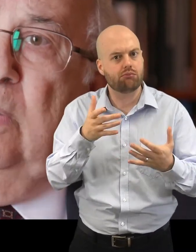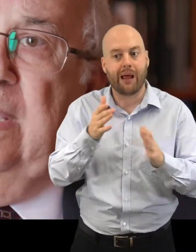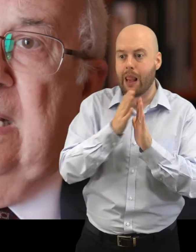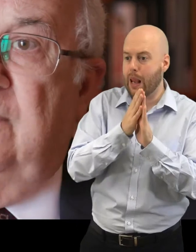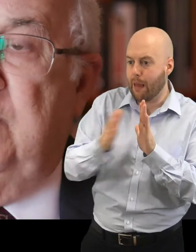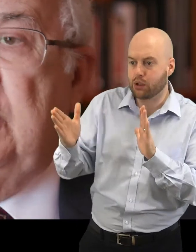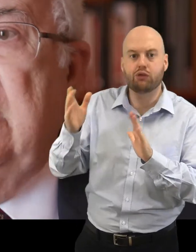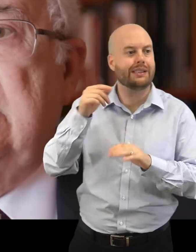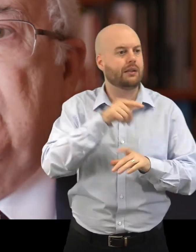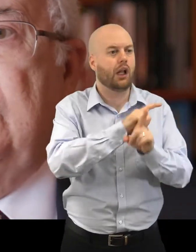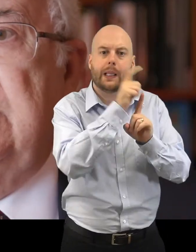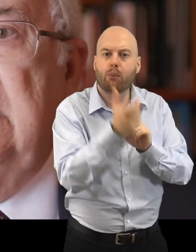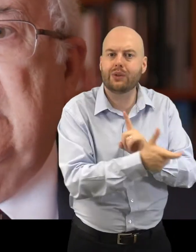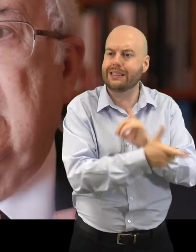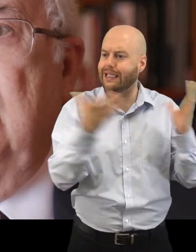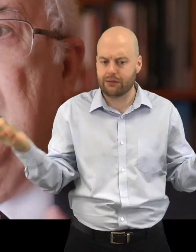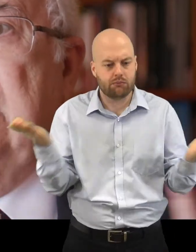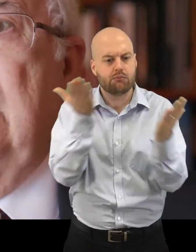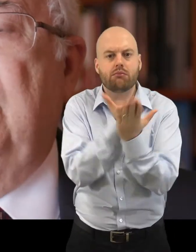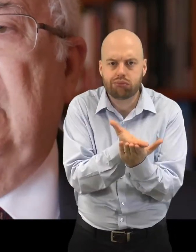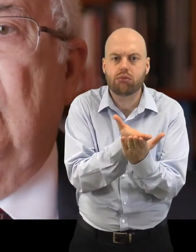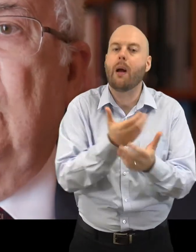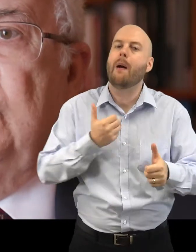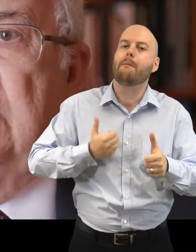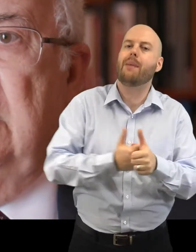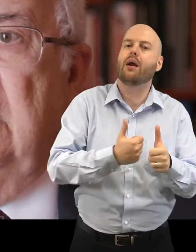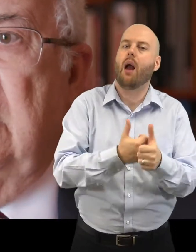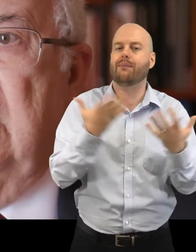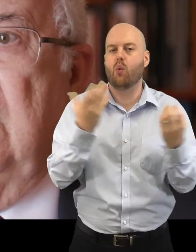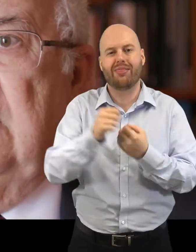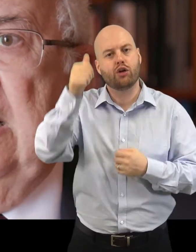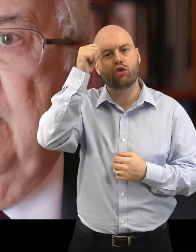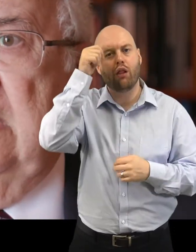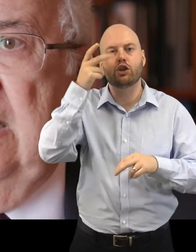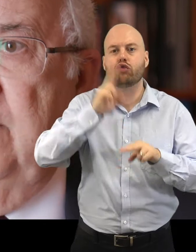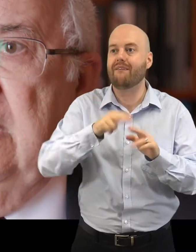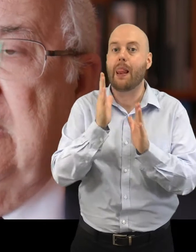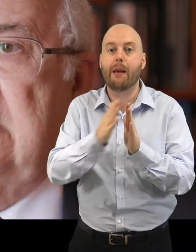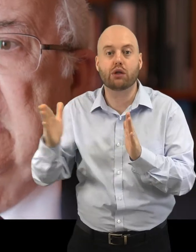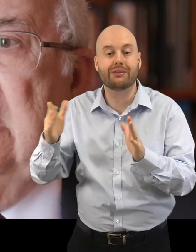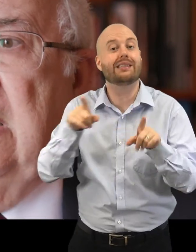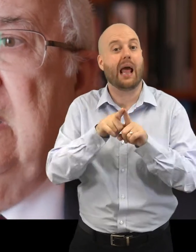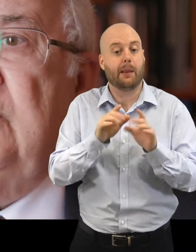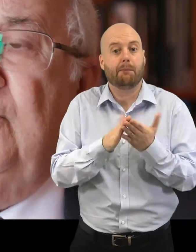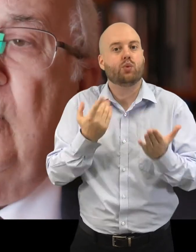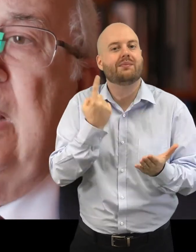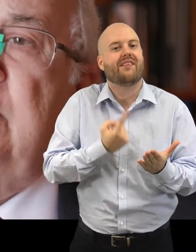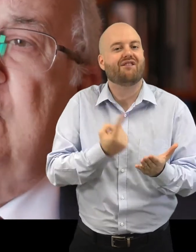where we can have special exhibitions that are backed up by the knowledge of the library and the librarians. And these four types of